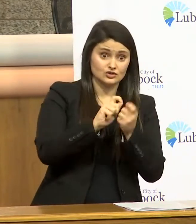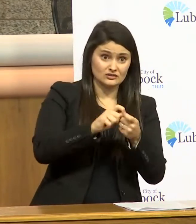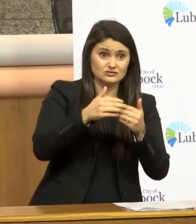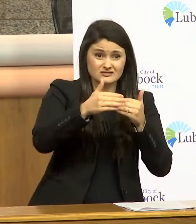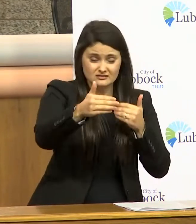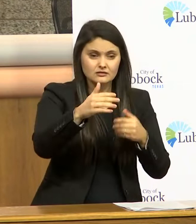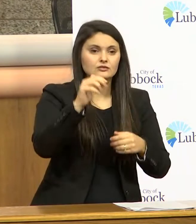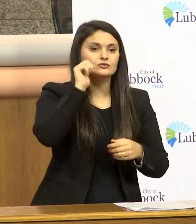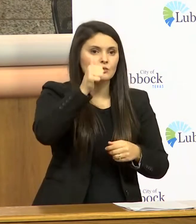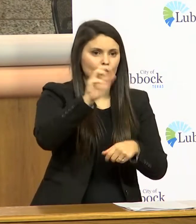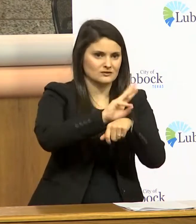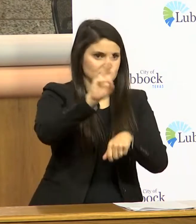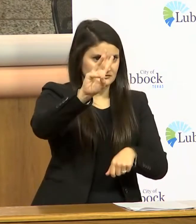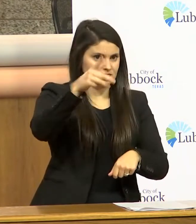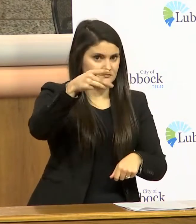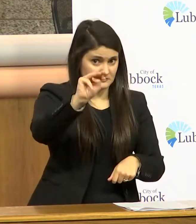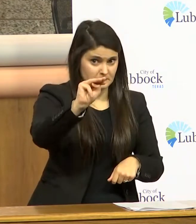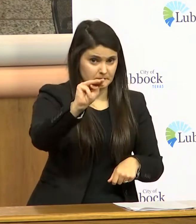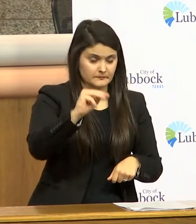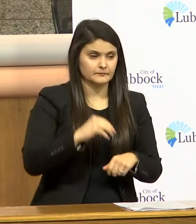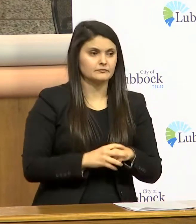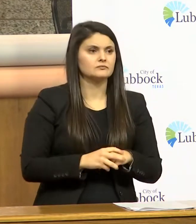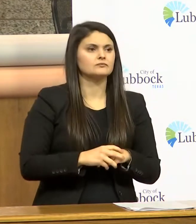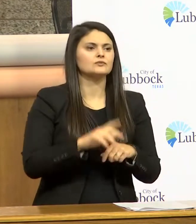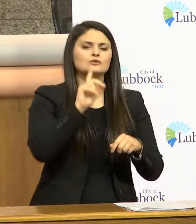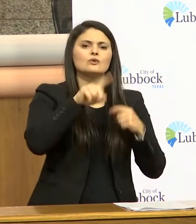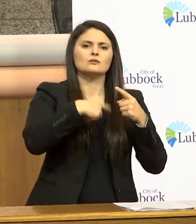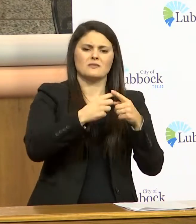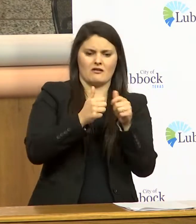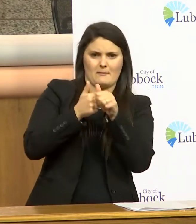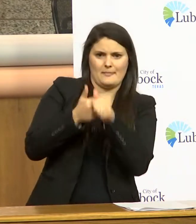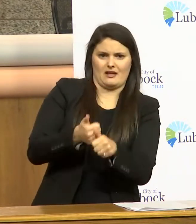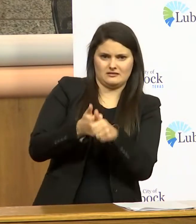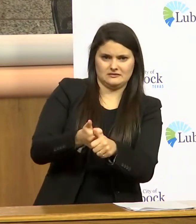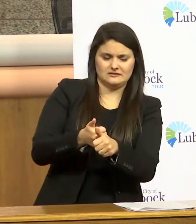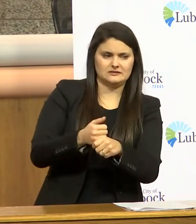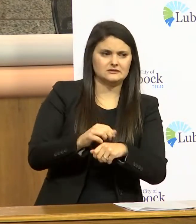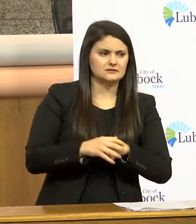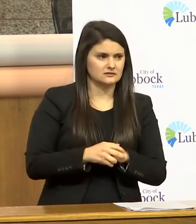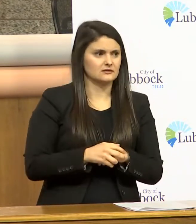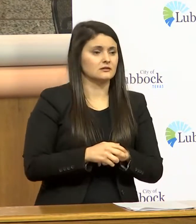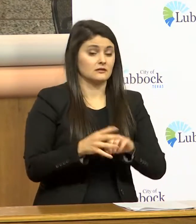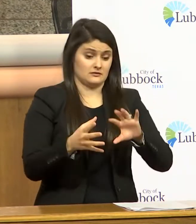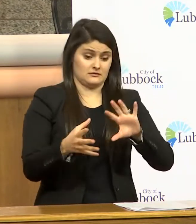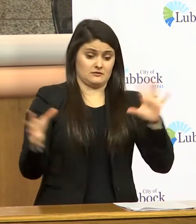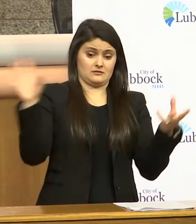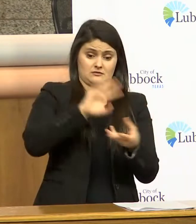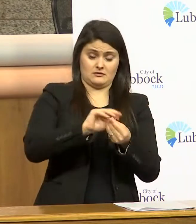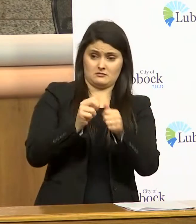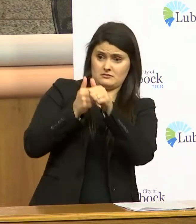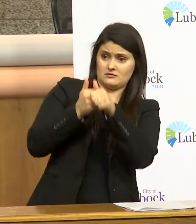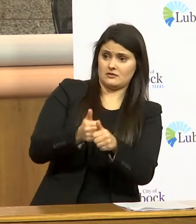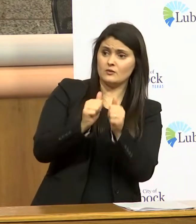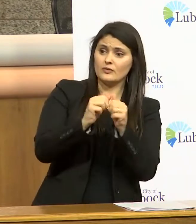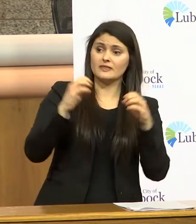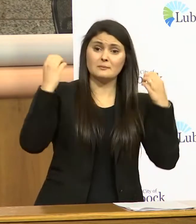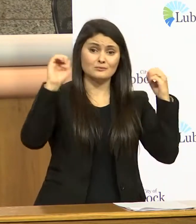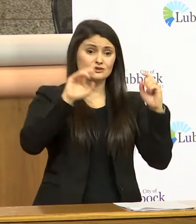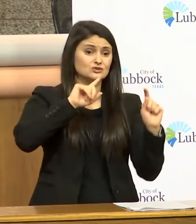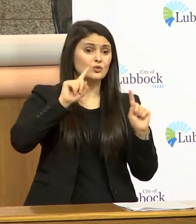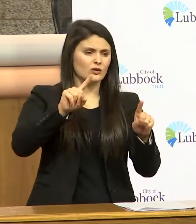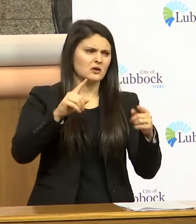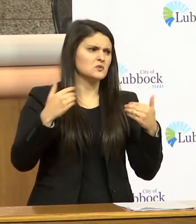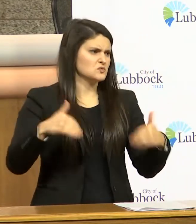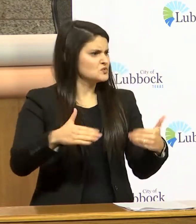p.m let's start by talking about compliance overall our compliance with the emergency order has been very